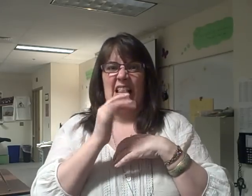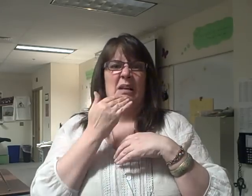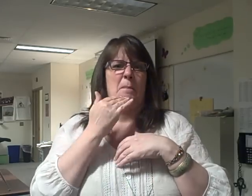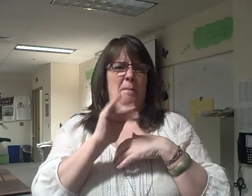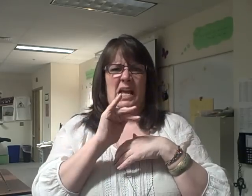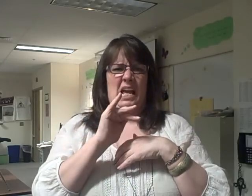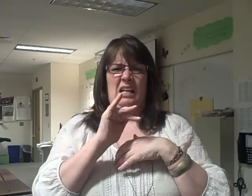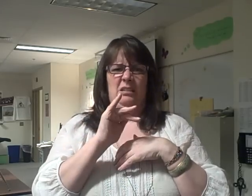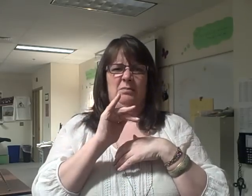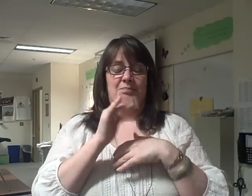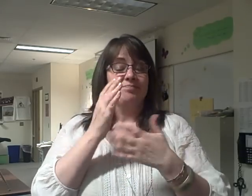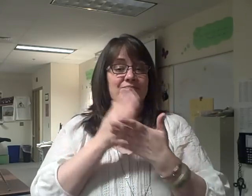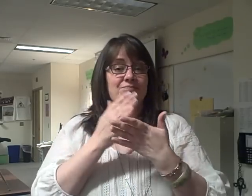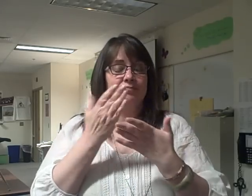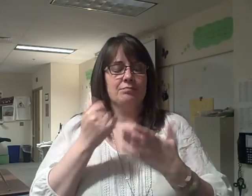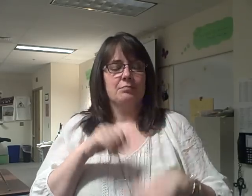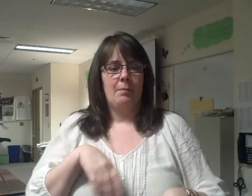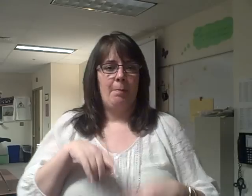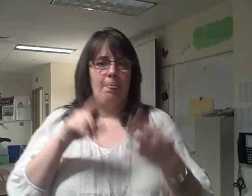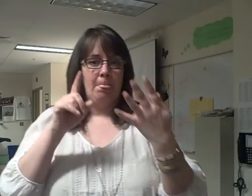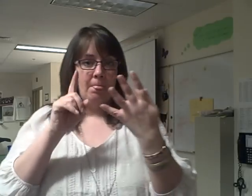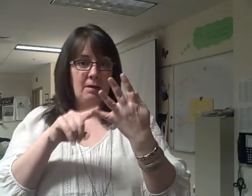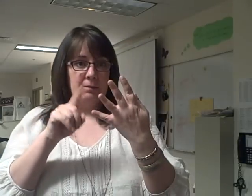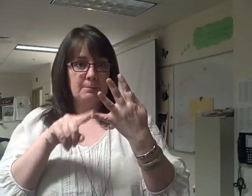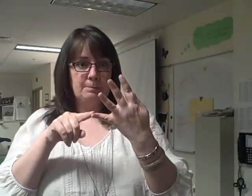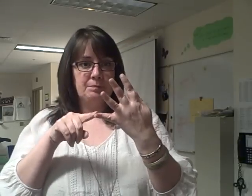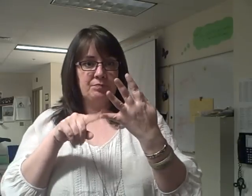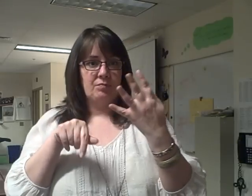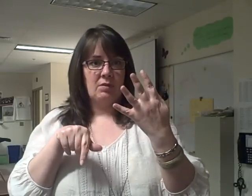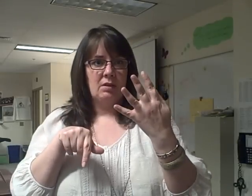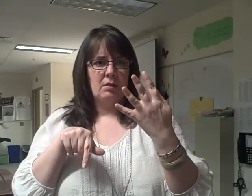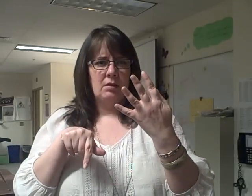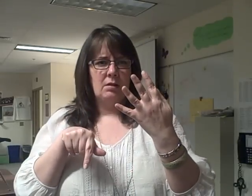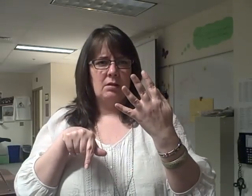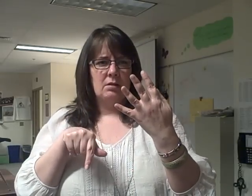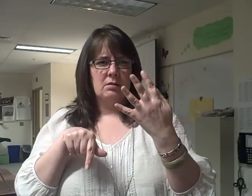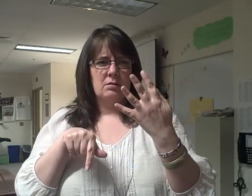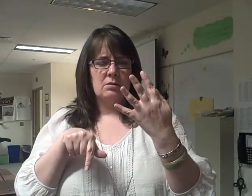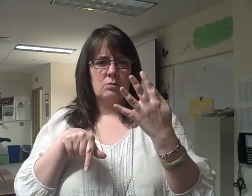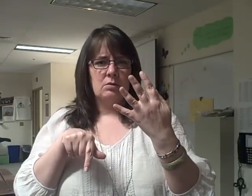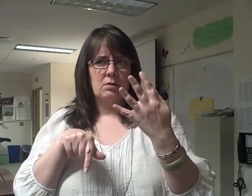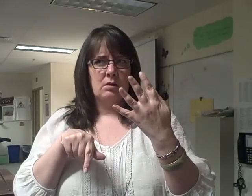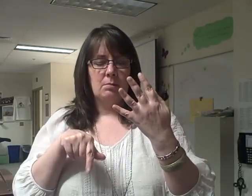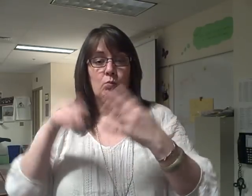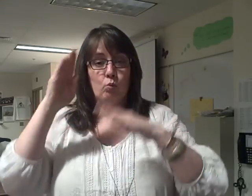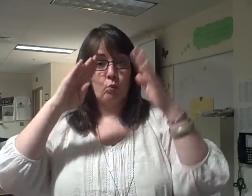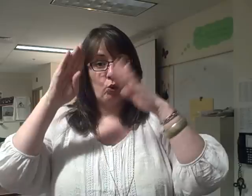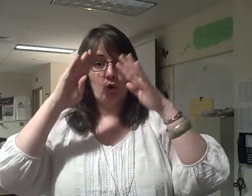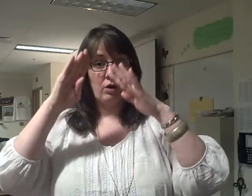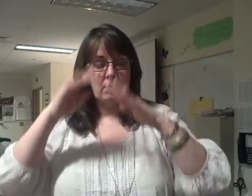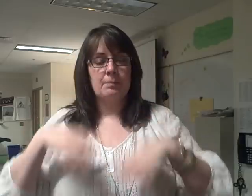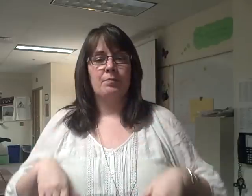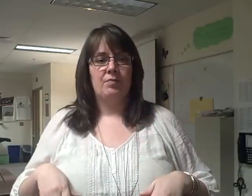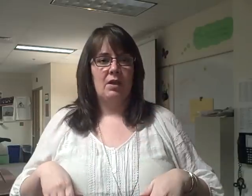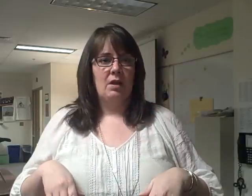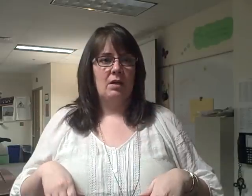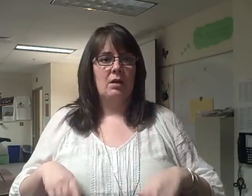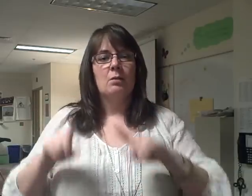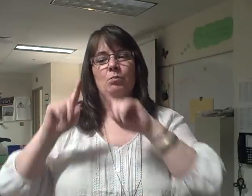In Oklahoma That Arizona What does it matter?